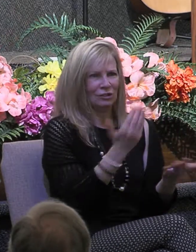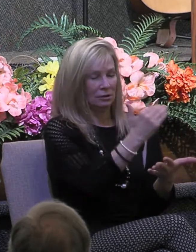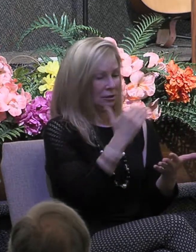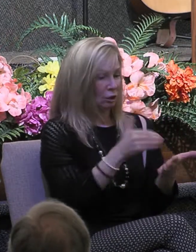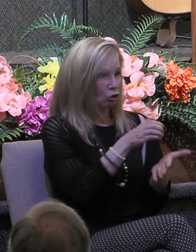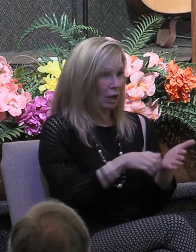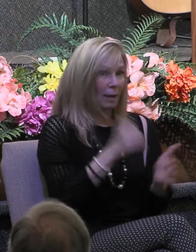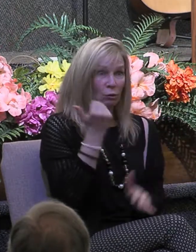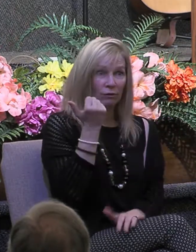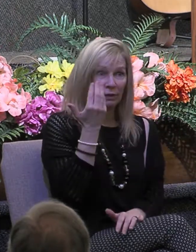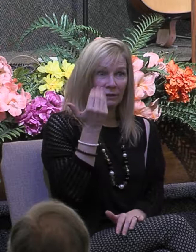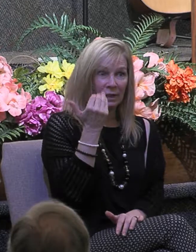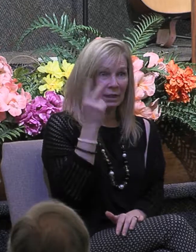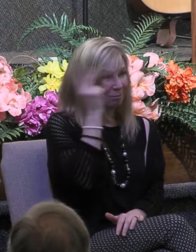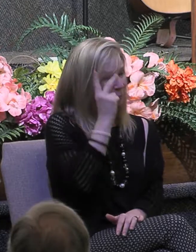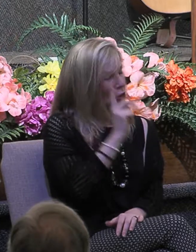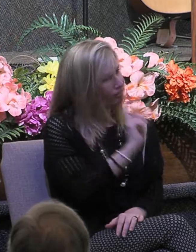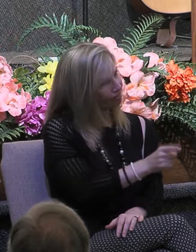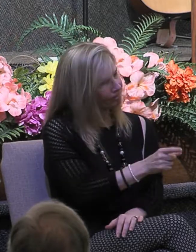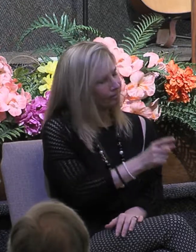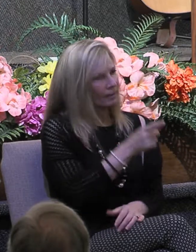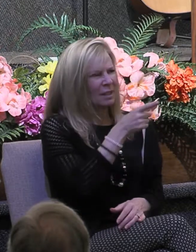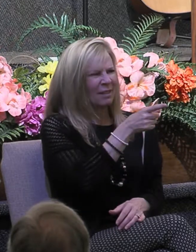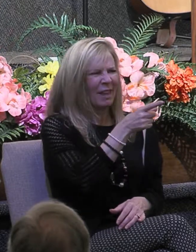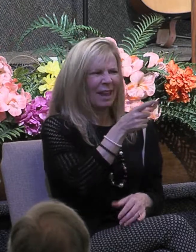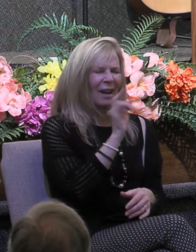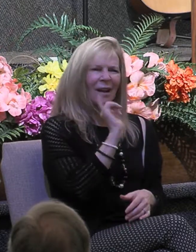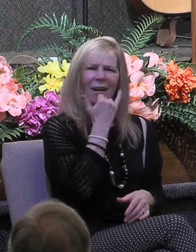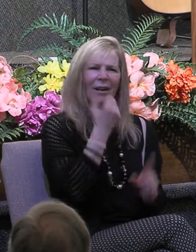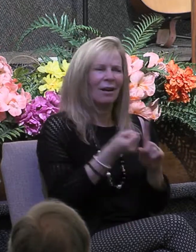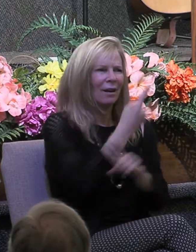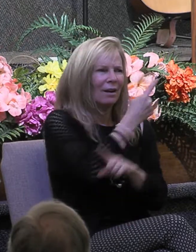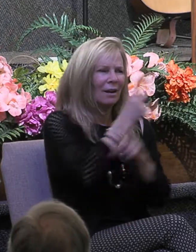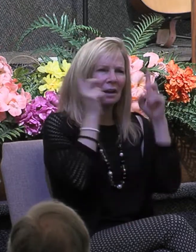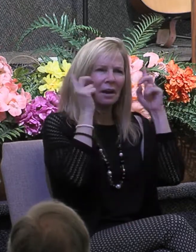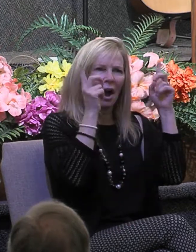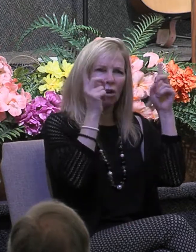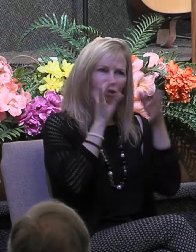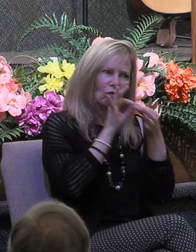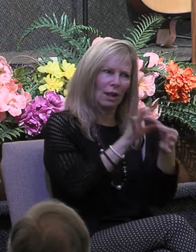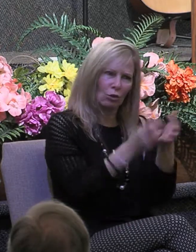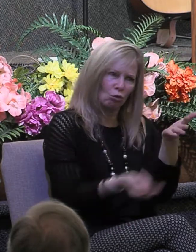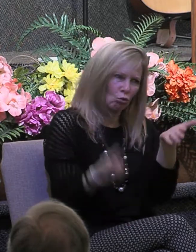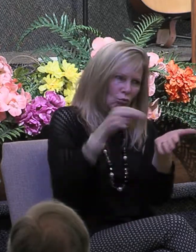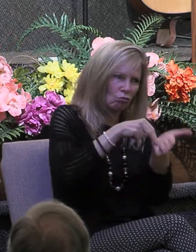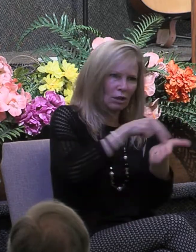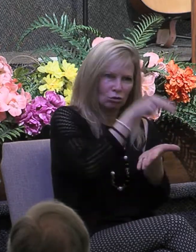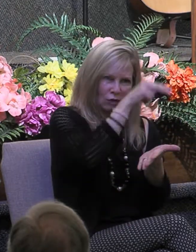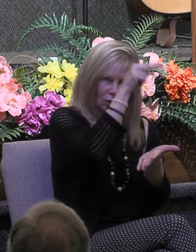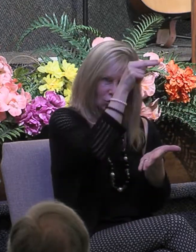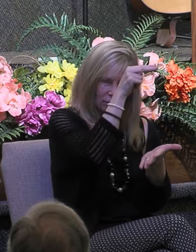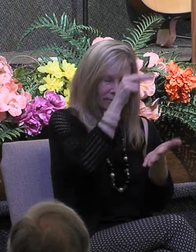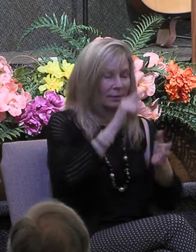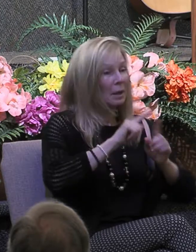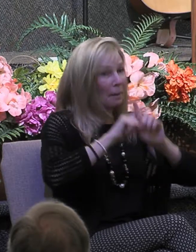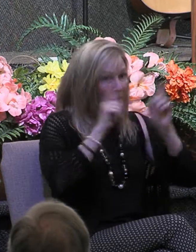erroneous view concerning the doctrine of the resurrection. But it's in chapters 12 through 14,